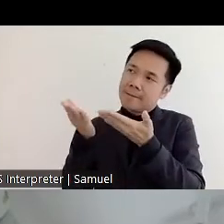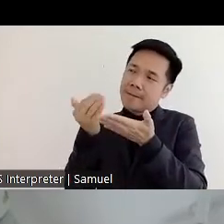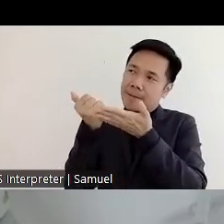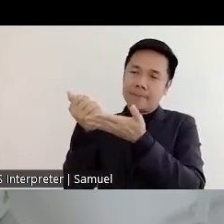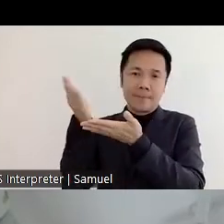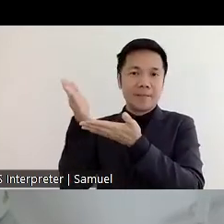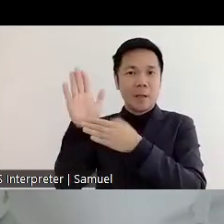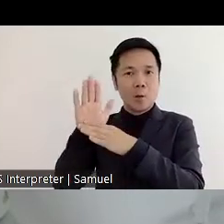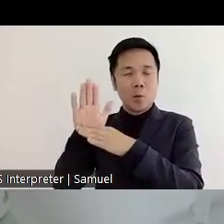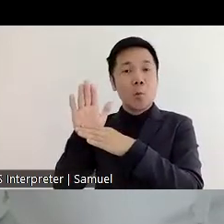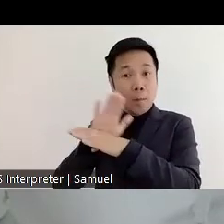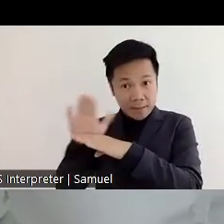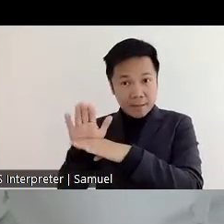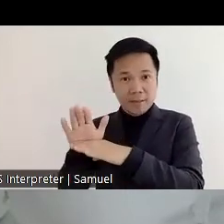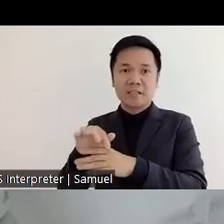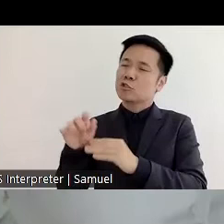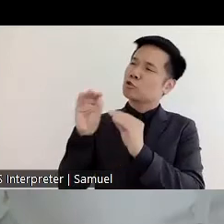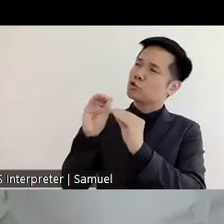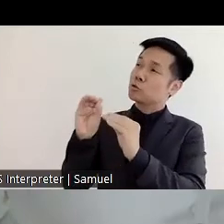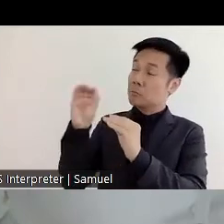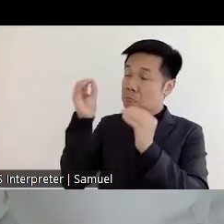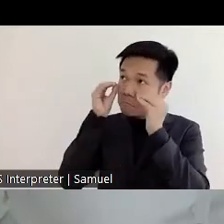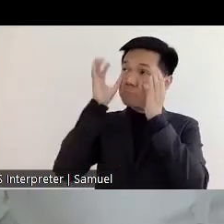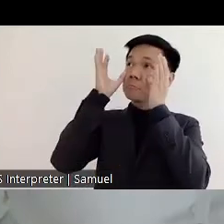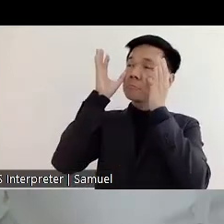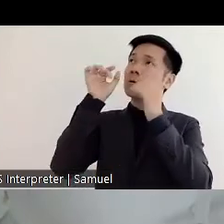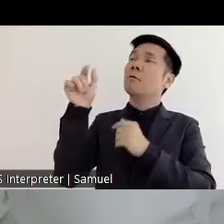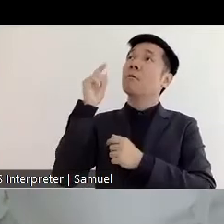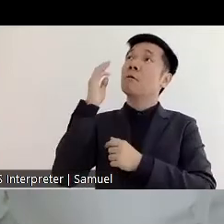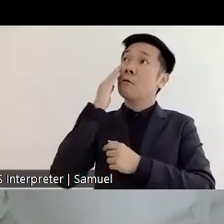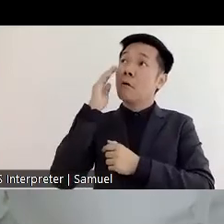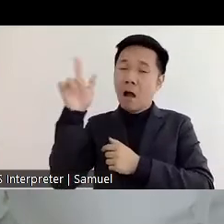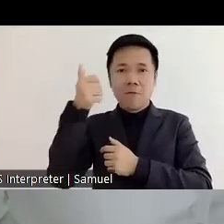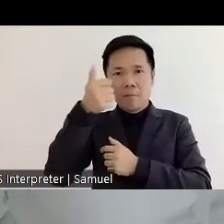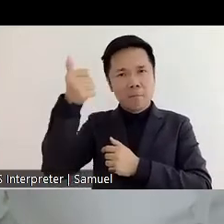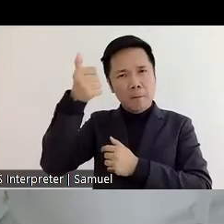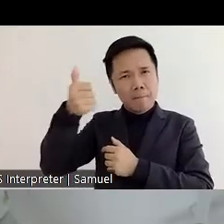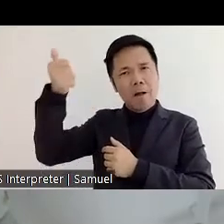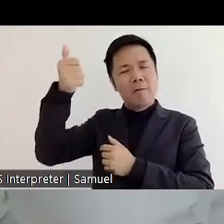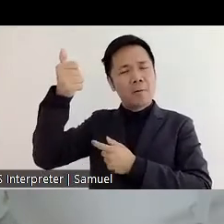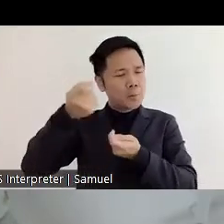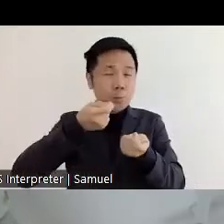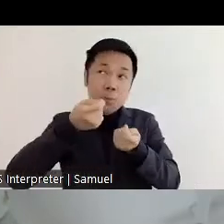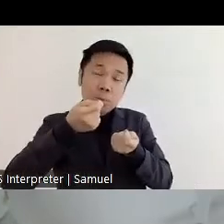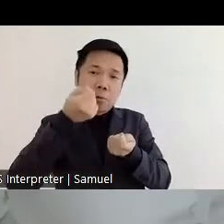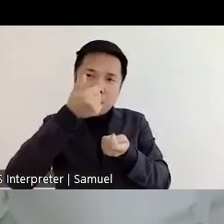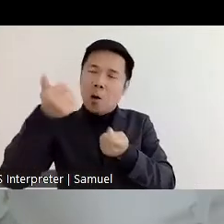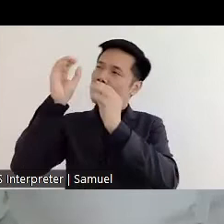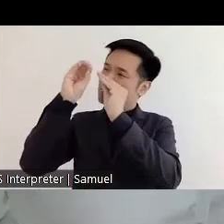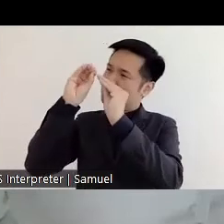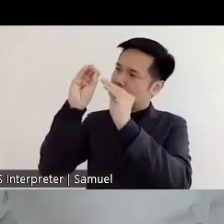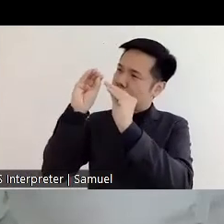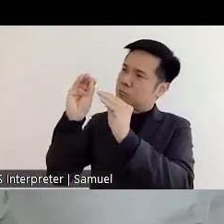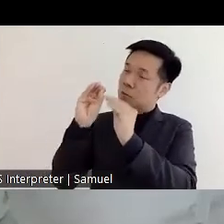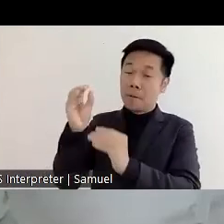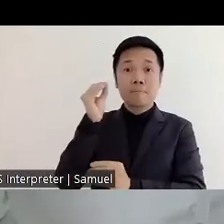sensitization workshops for the board for the supervisors for the managers then we do a